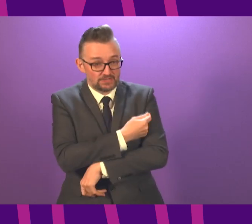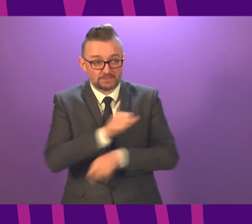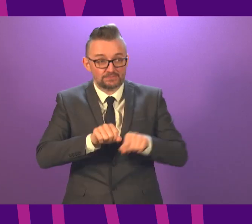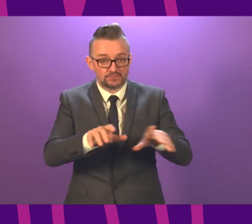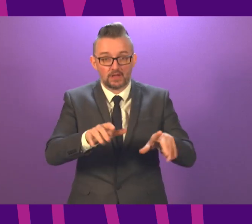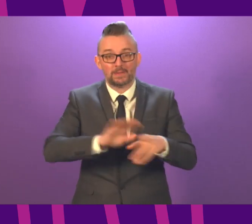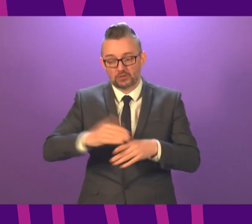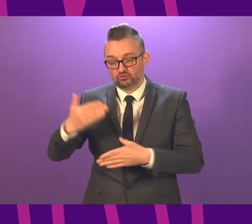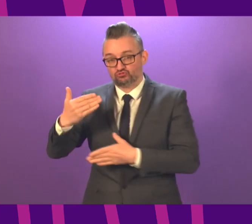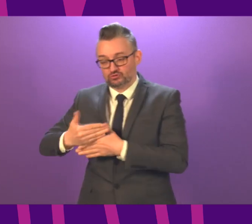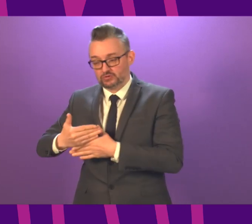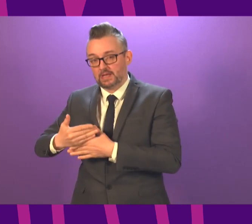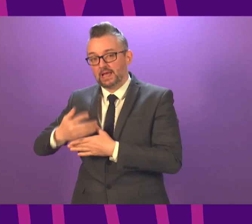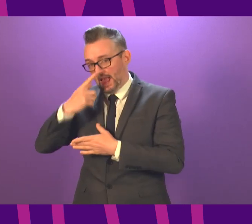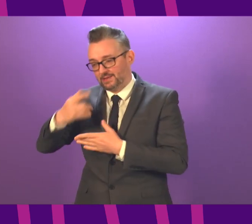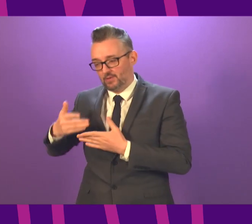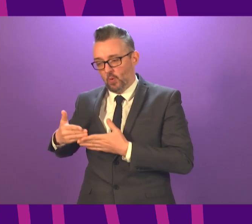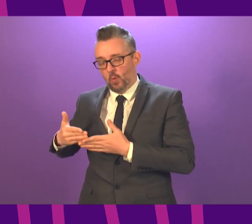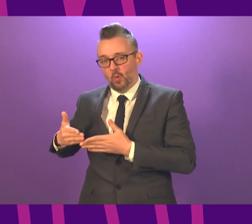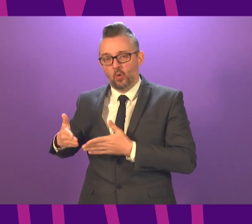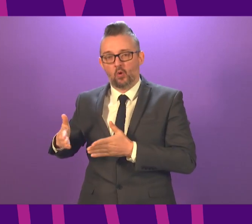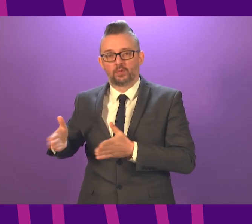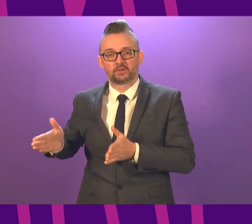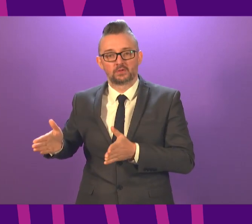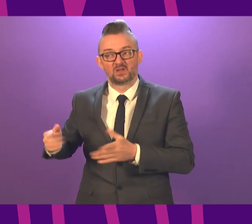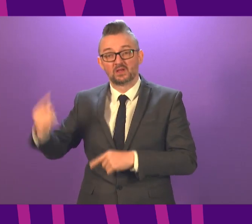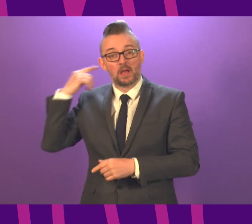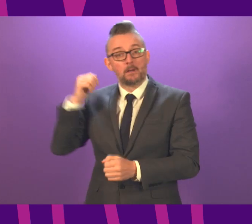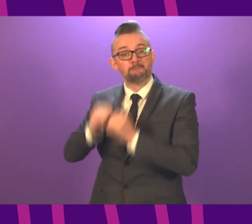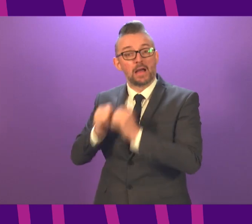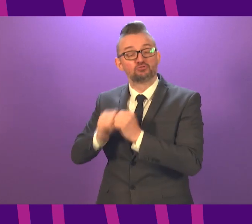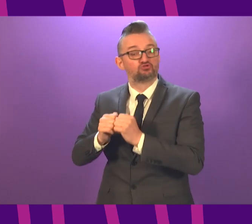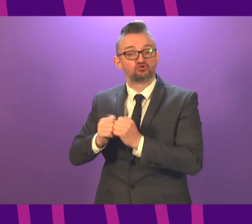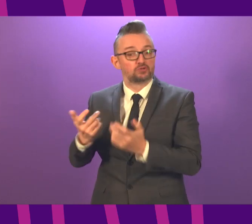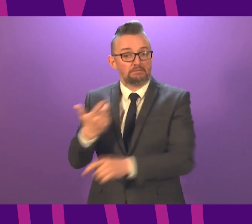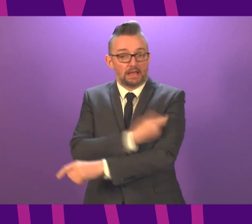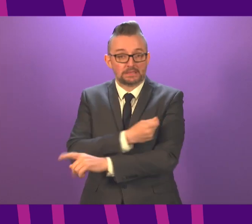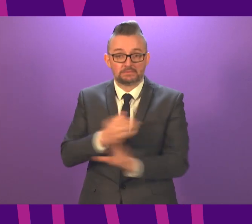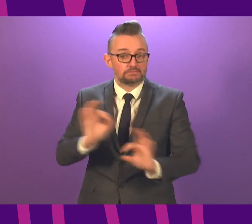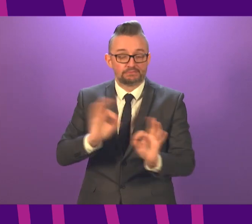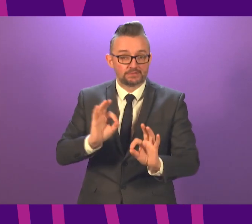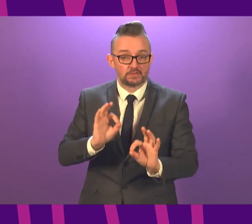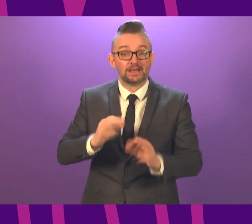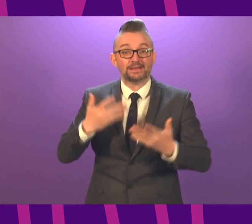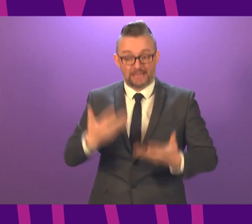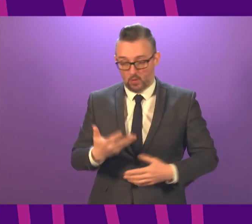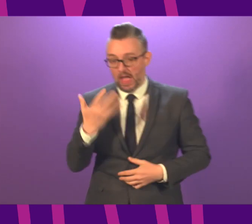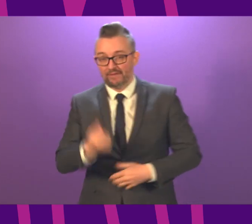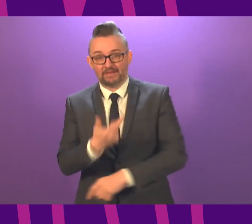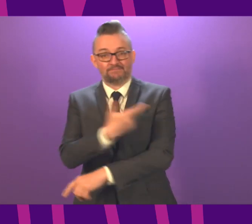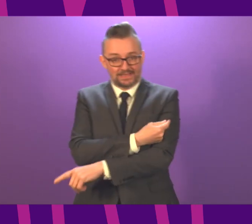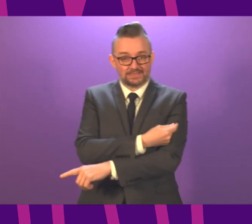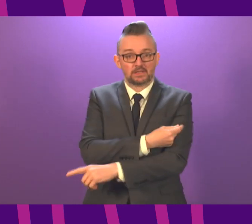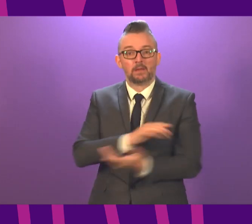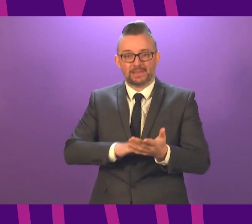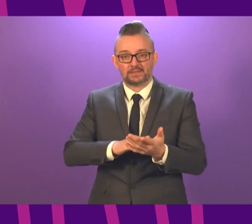lift some of these restrictions. But unlike in March, the vaccine gives us a definite exit strategy that we lacked back